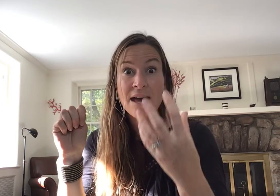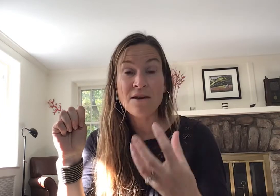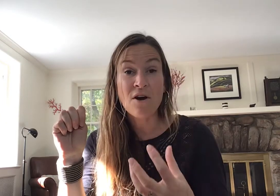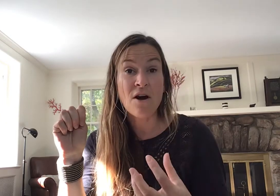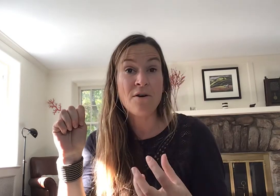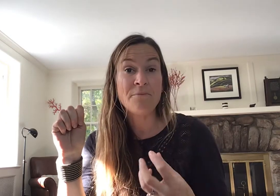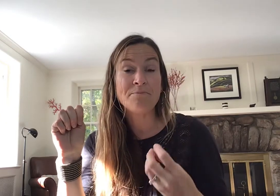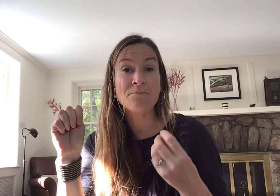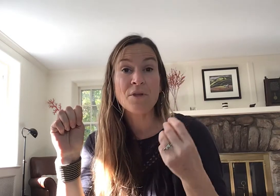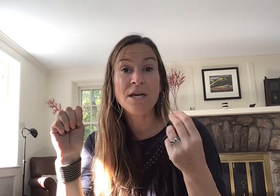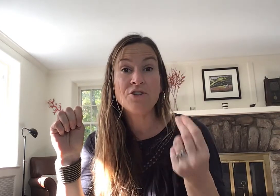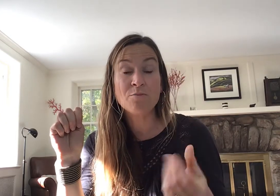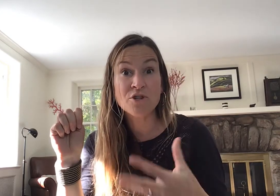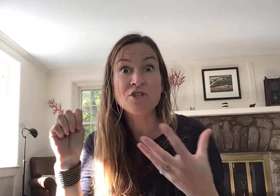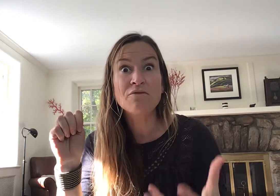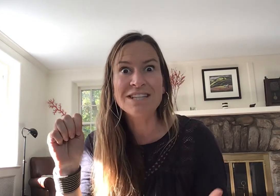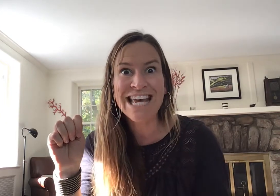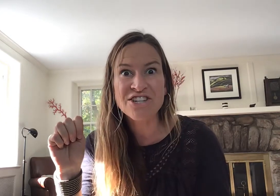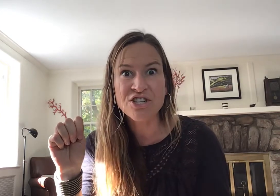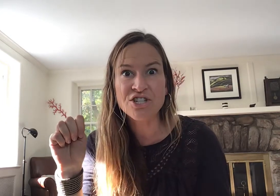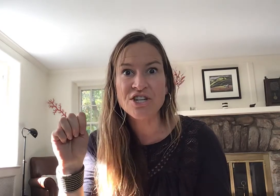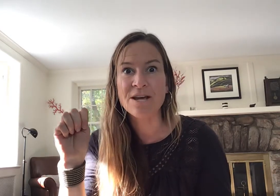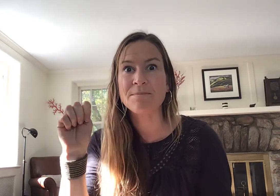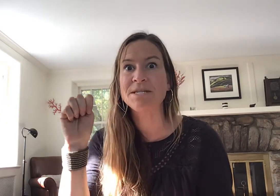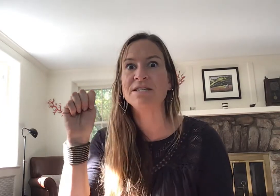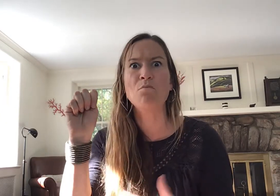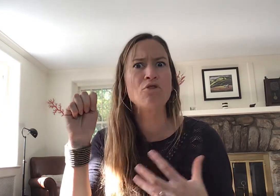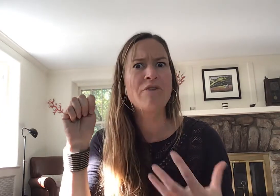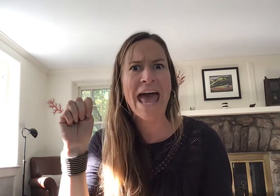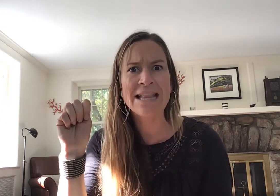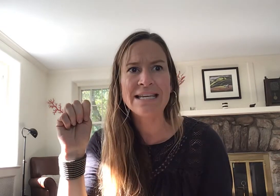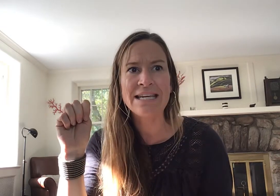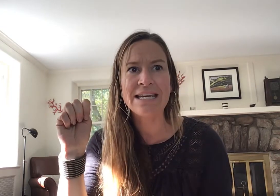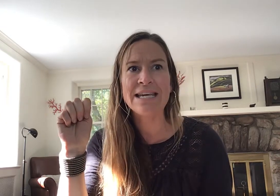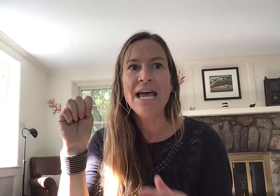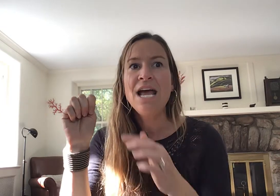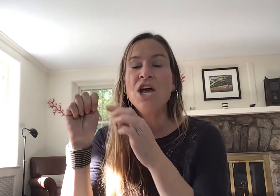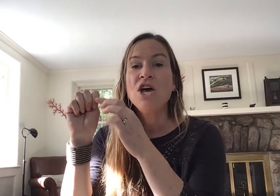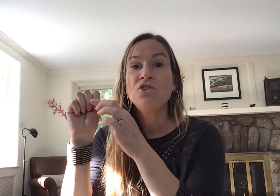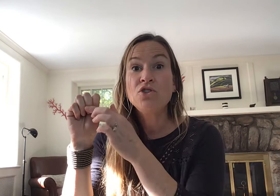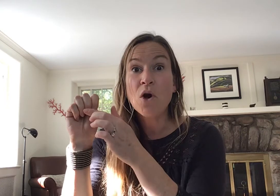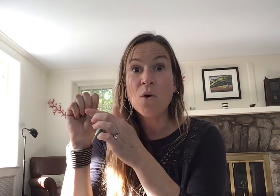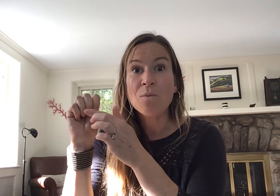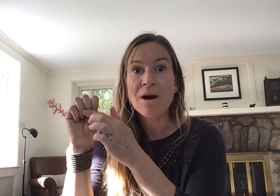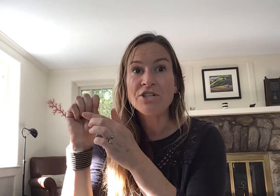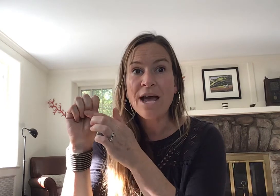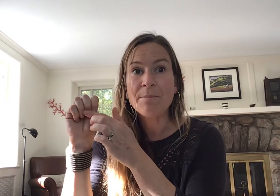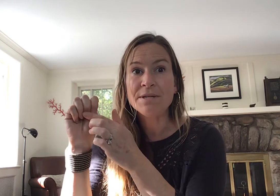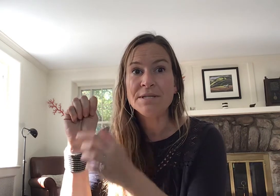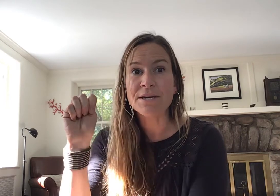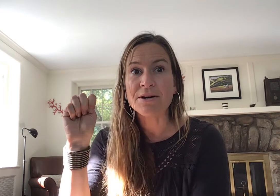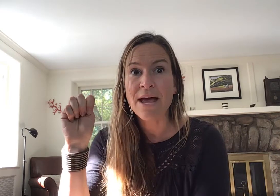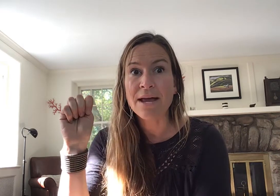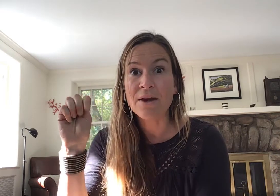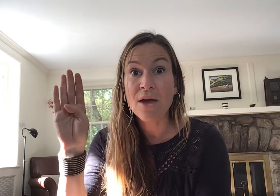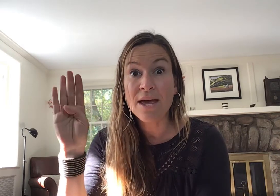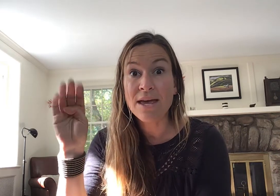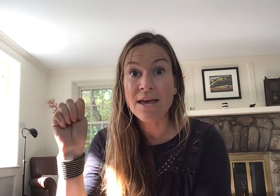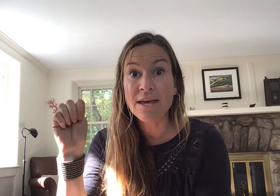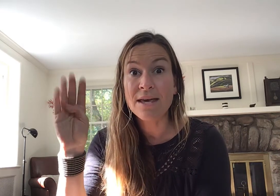that interpersonal relationships its morality ability so much happens here and it